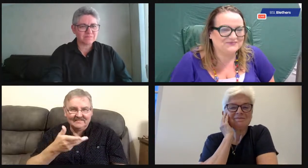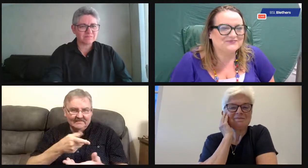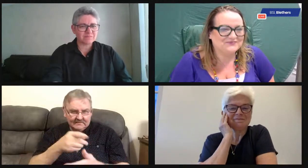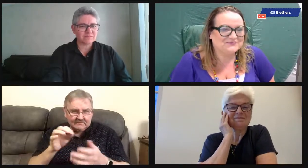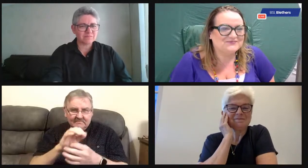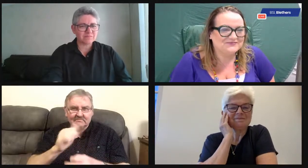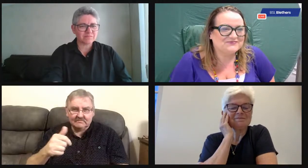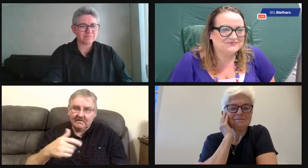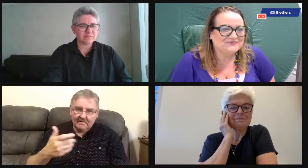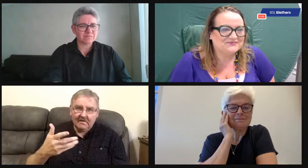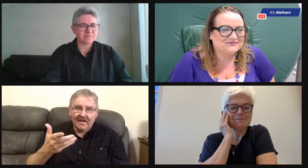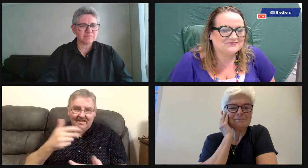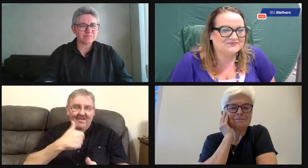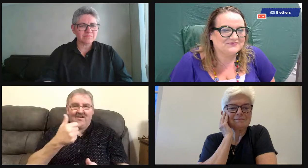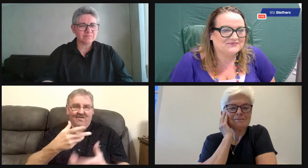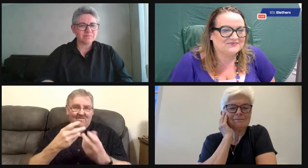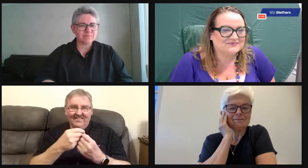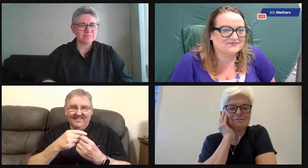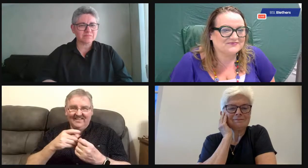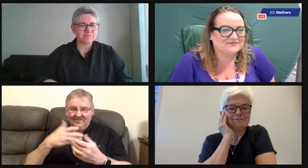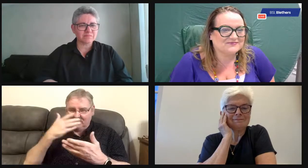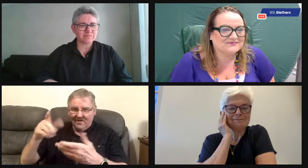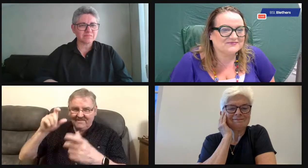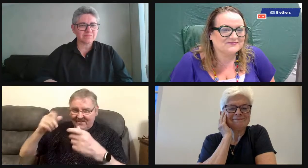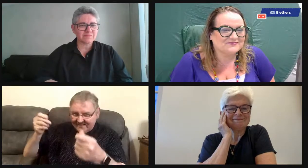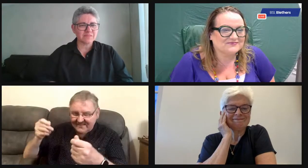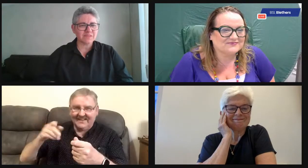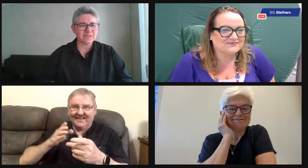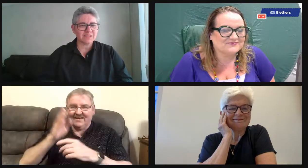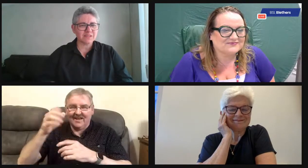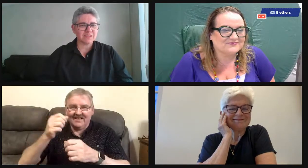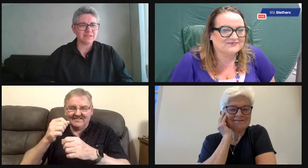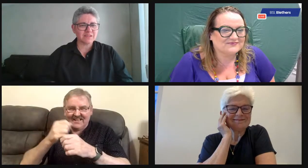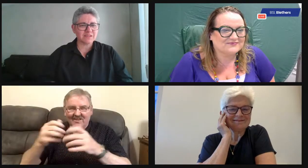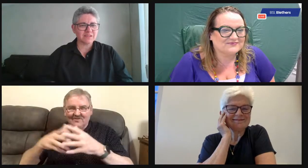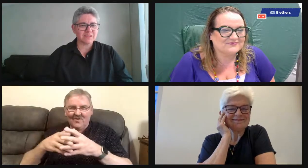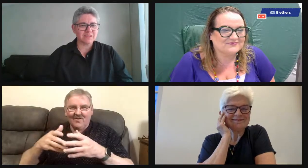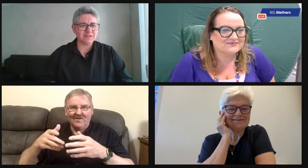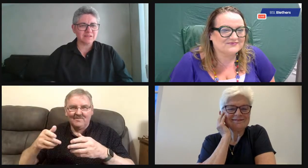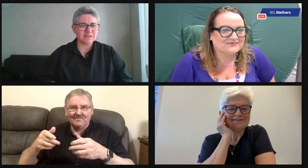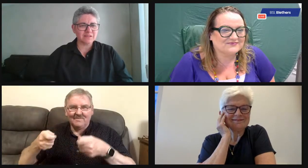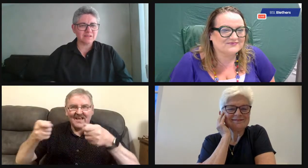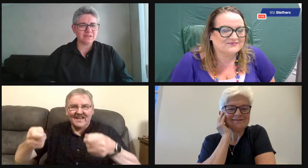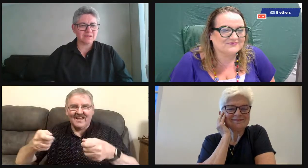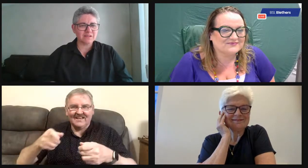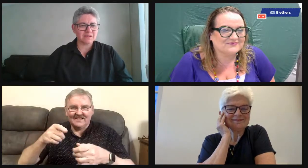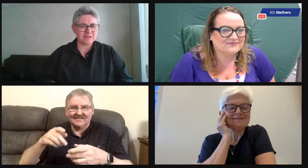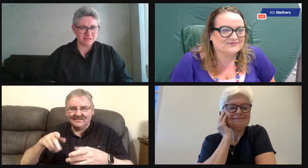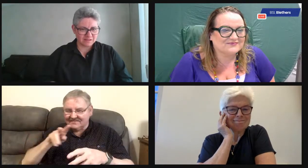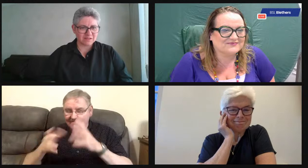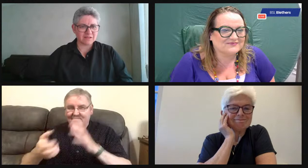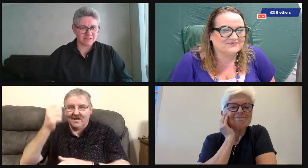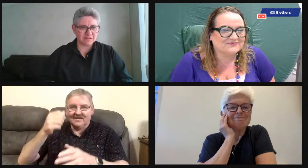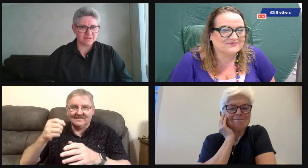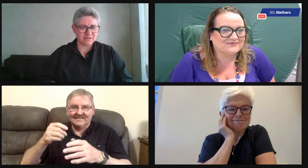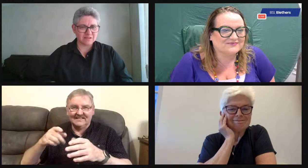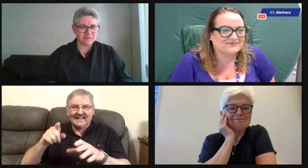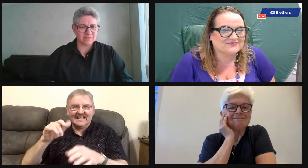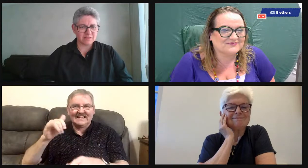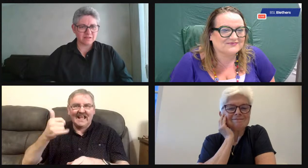Vincent's. I remember her. Yeah. Well, she, I showed her a photograph and we went to Glasgow market looking for